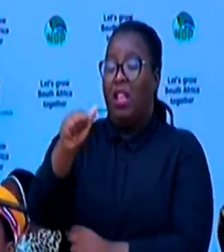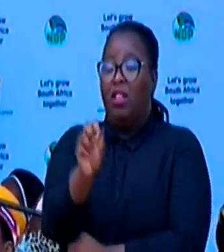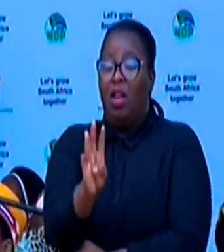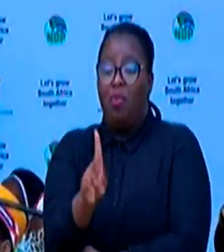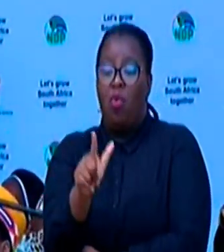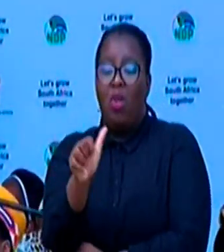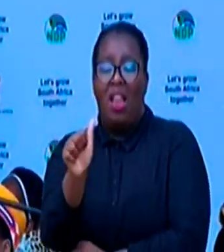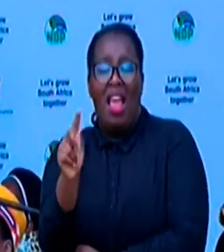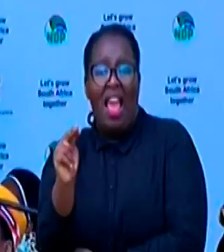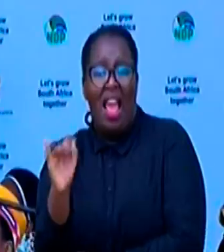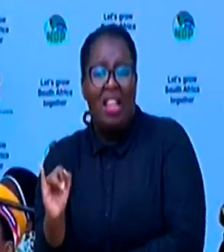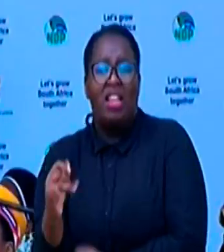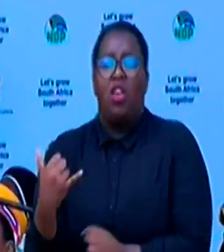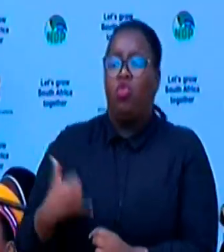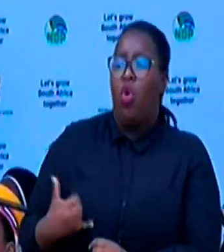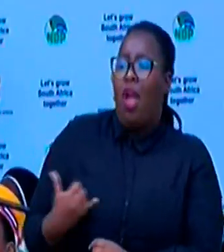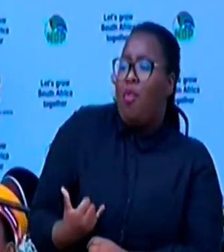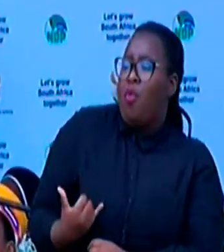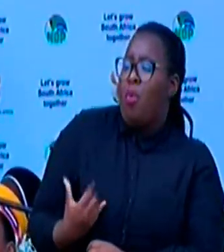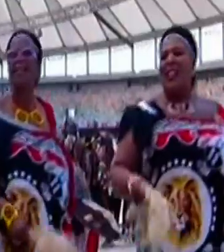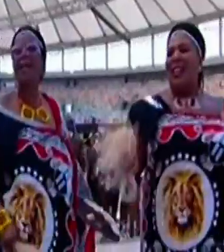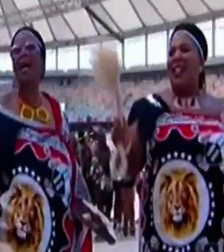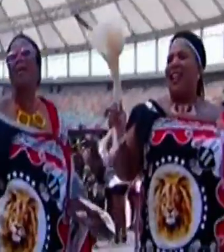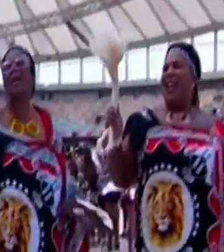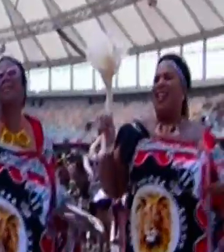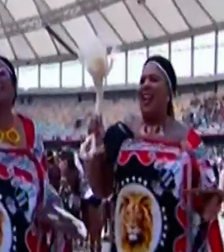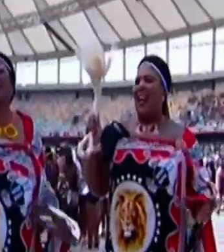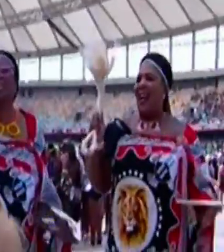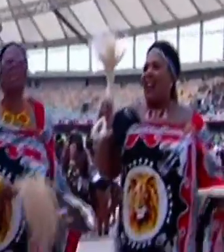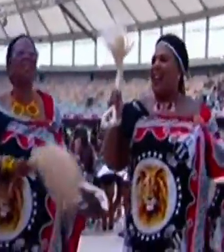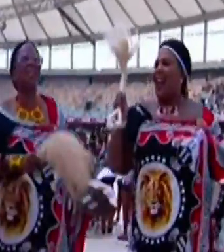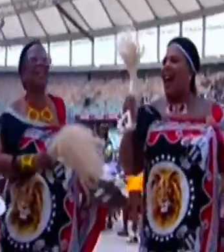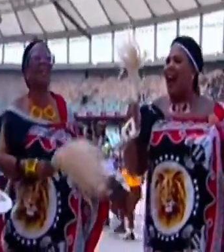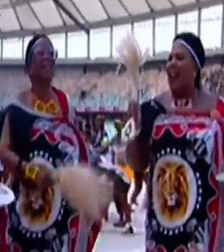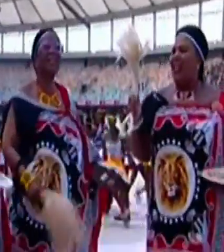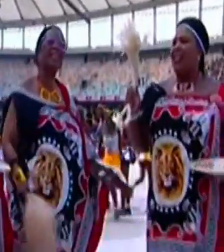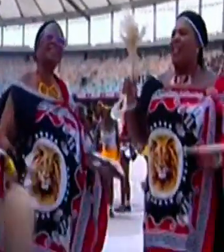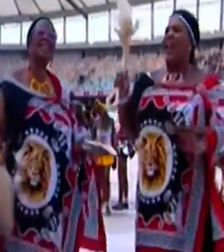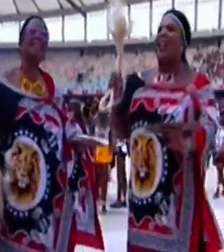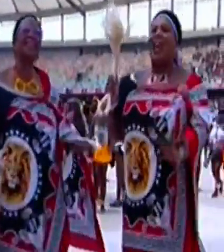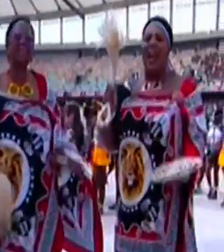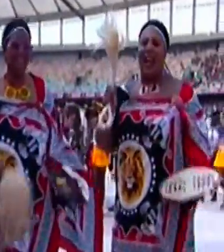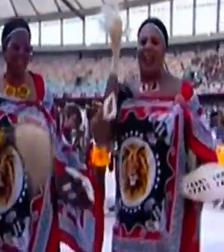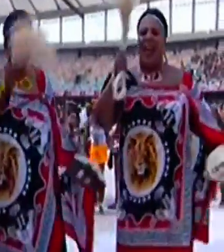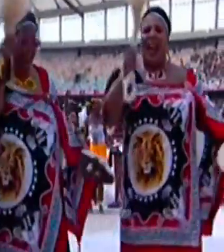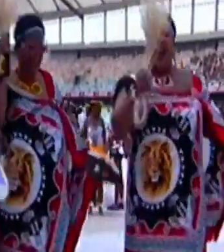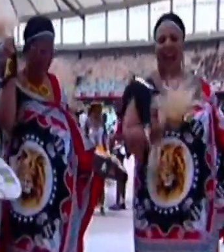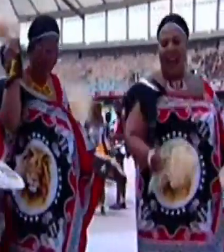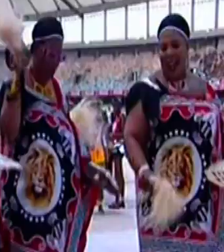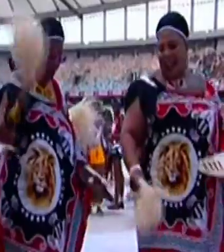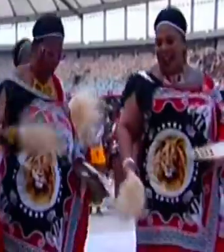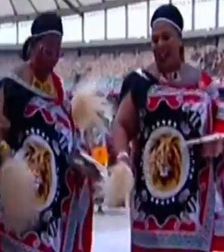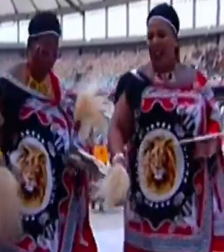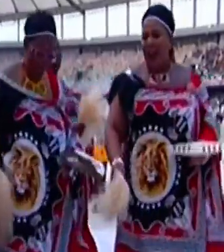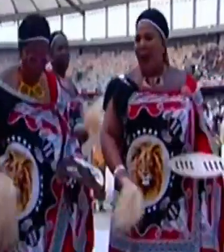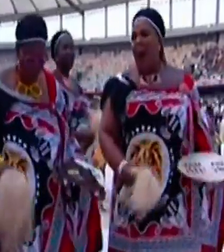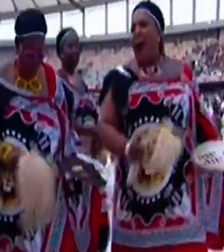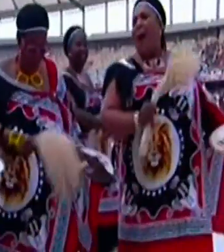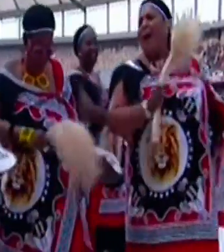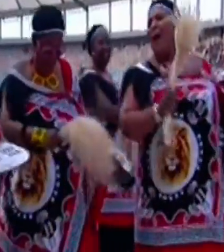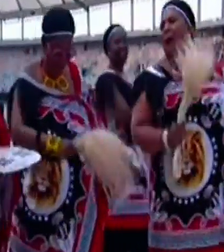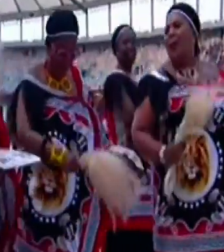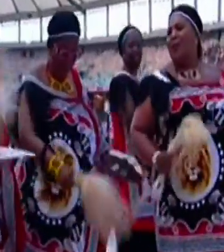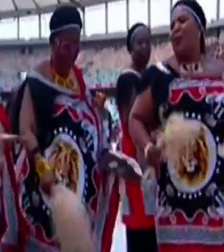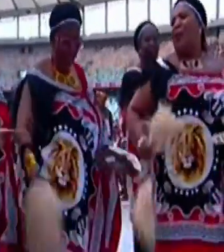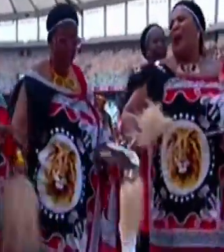Zulu, Ndlovu, Nguenya, Mlambo, which you find in Zambwe. This Zulu is also quite